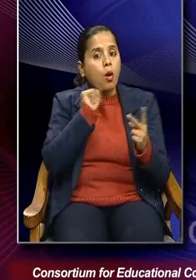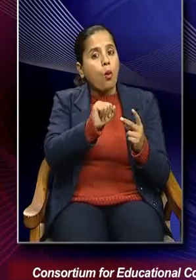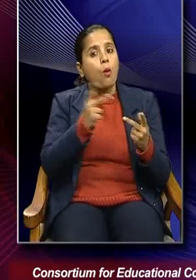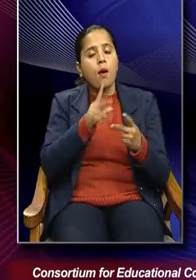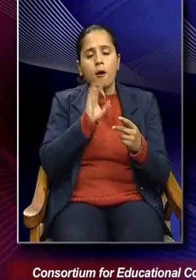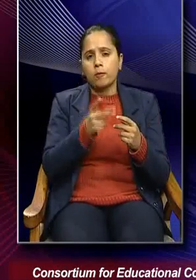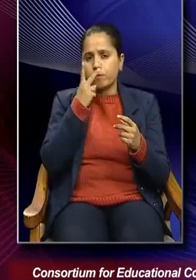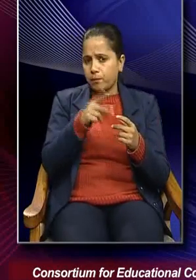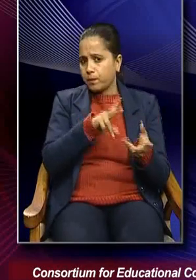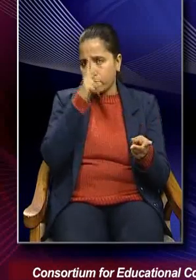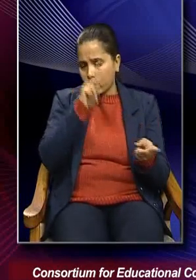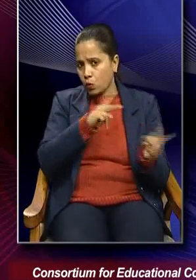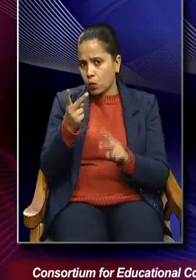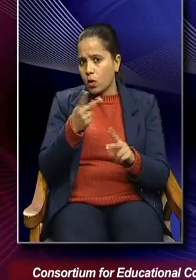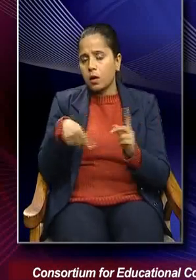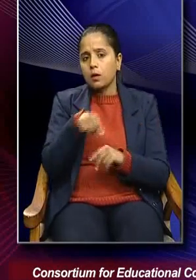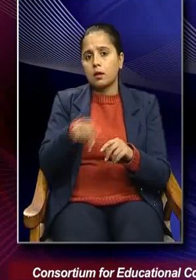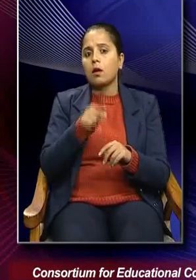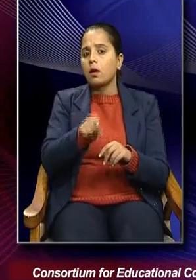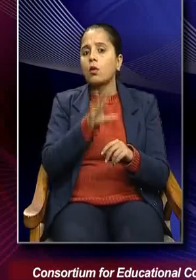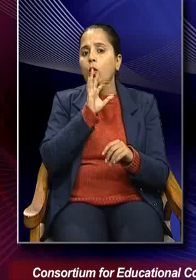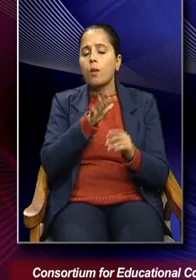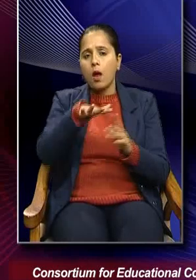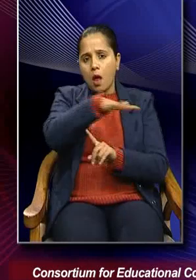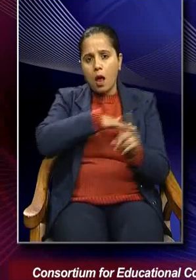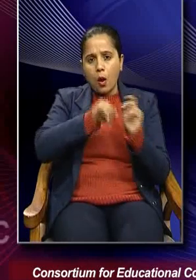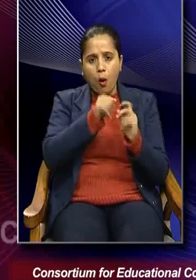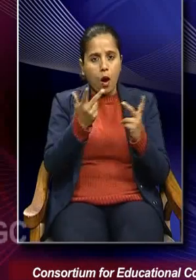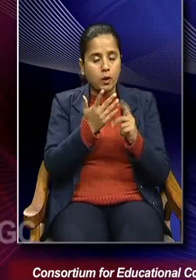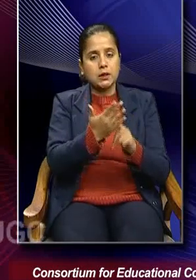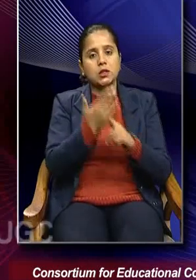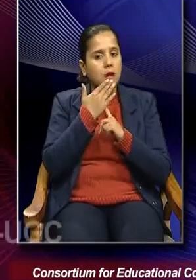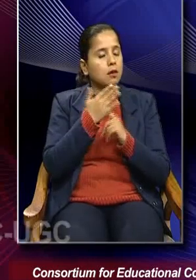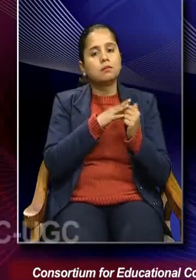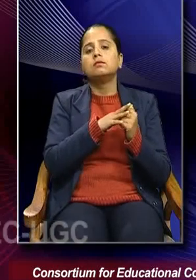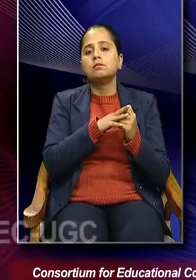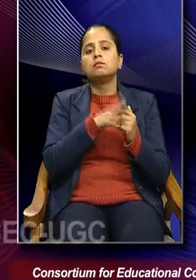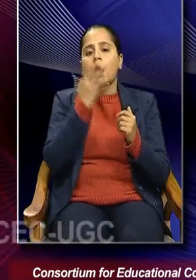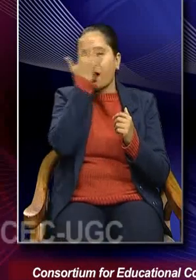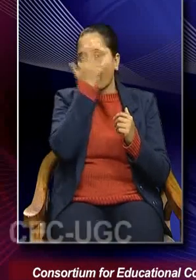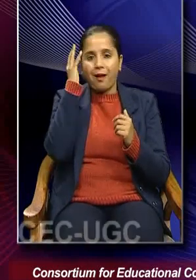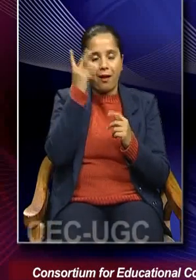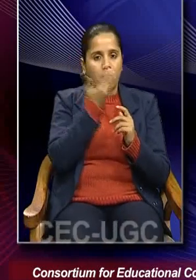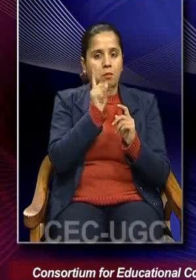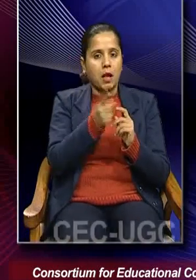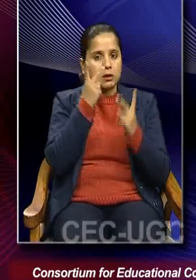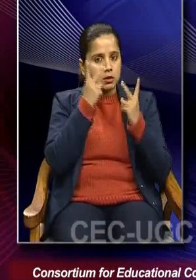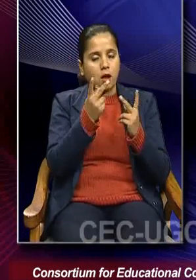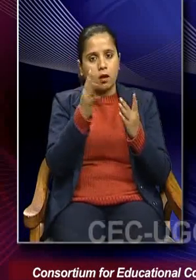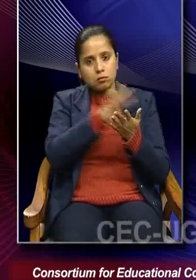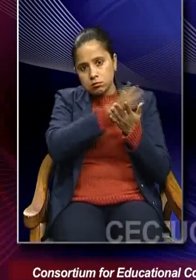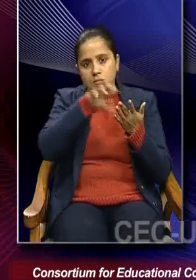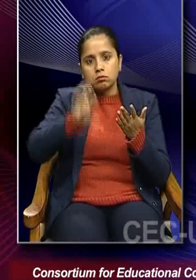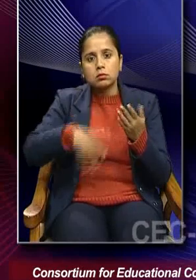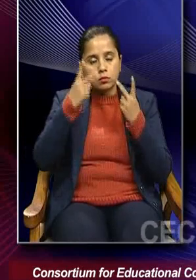obvious, and unmasking the surface appearance. So, sociologists and those using